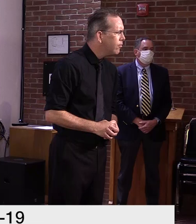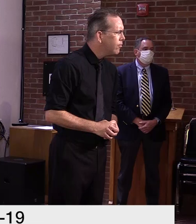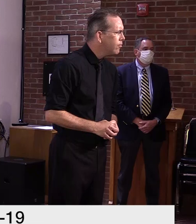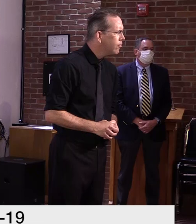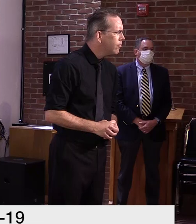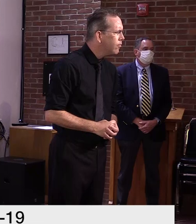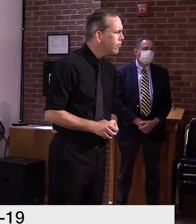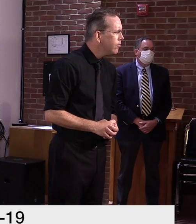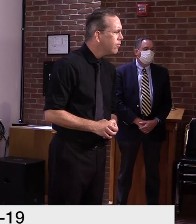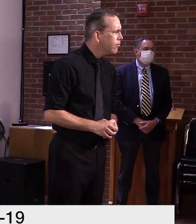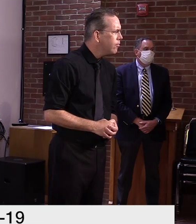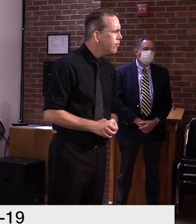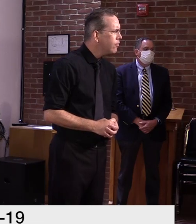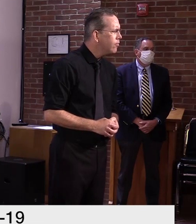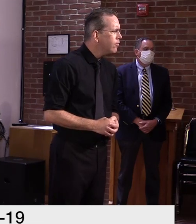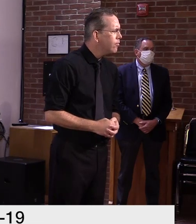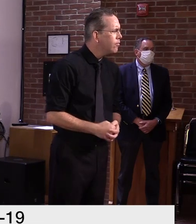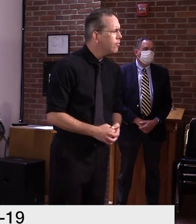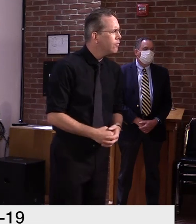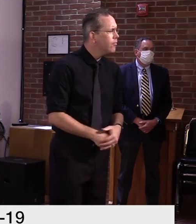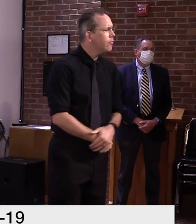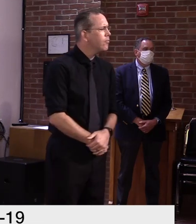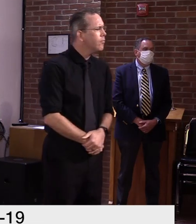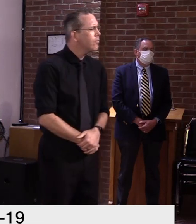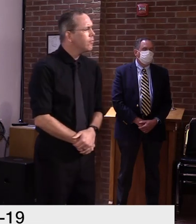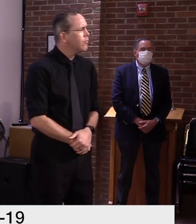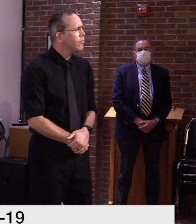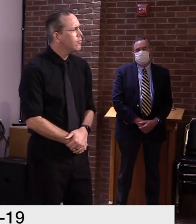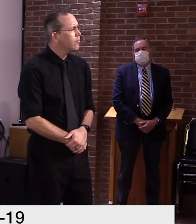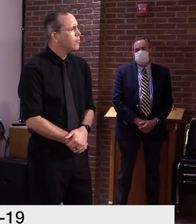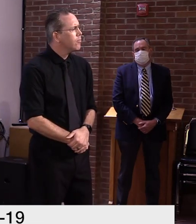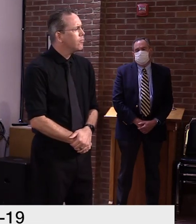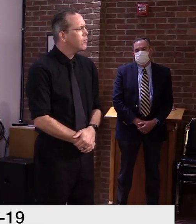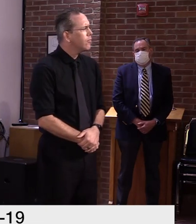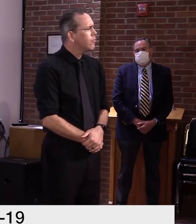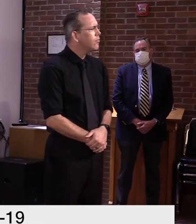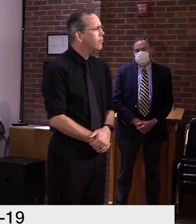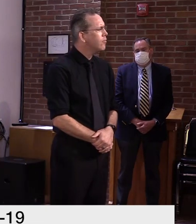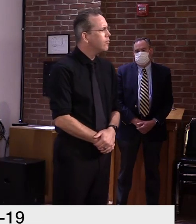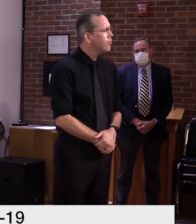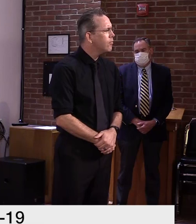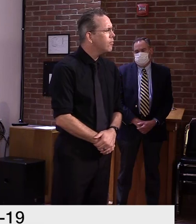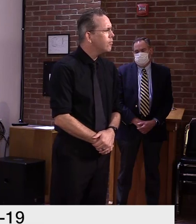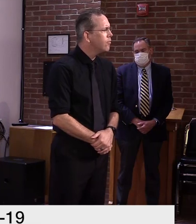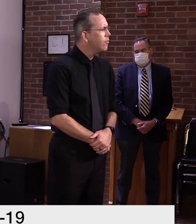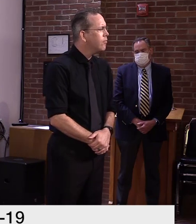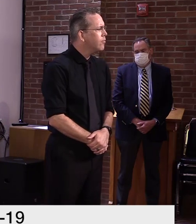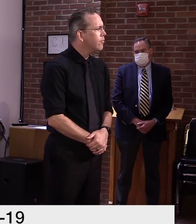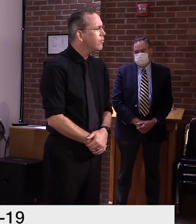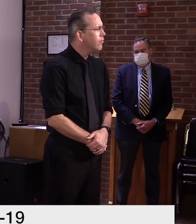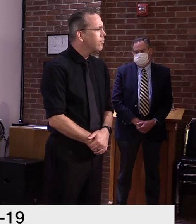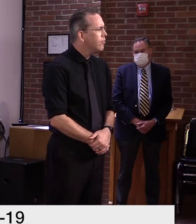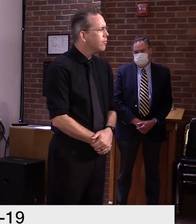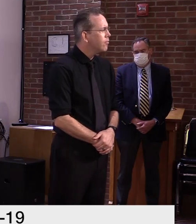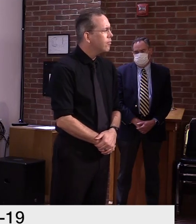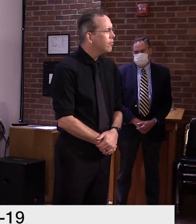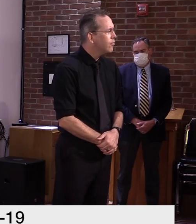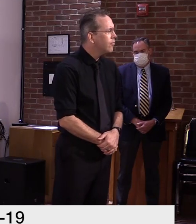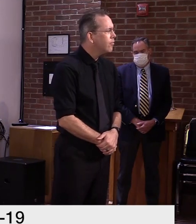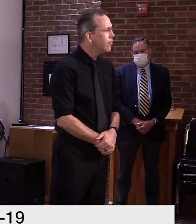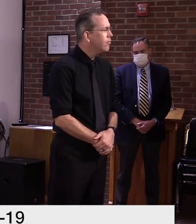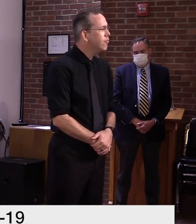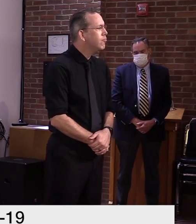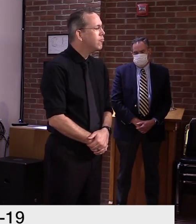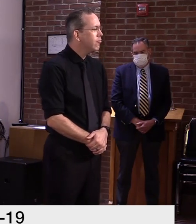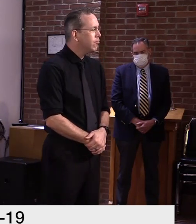And they have something like 300 homes in Vermont that are available for rental by the day. And, um,